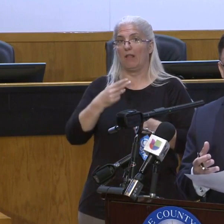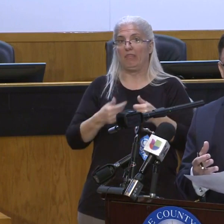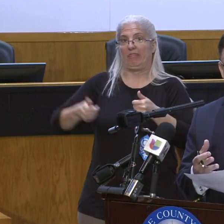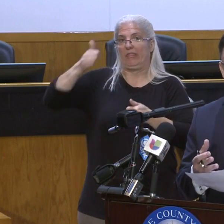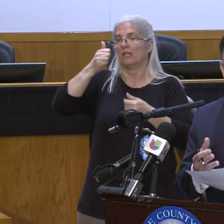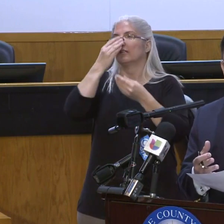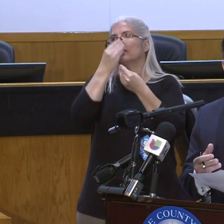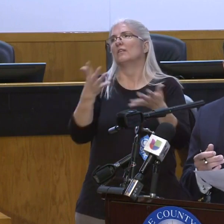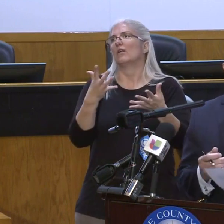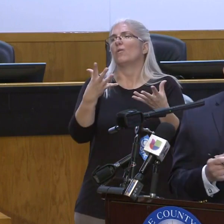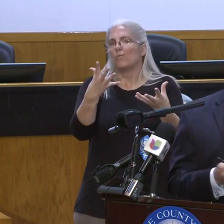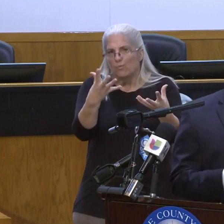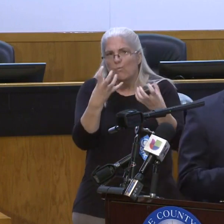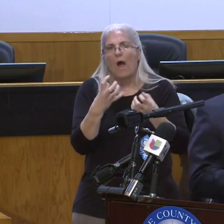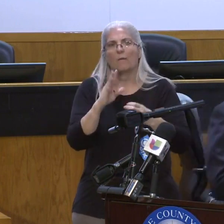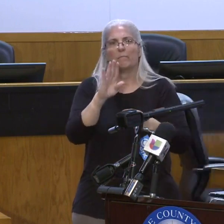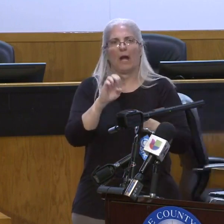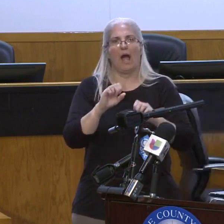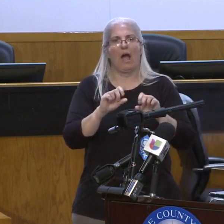doing everything we can to be ready.